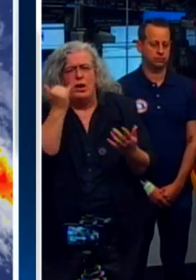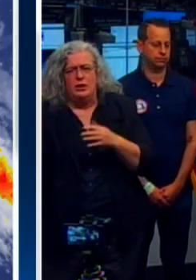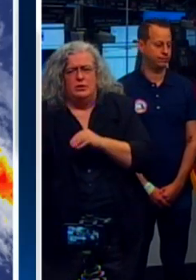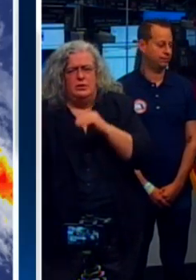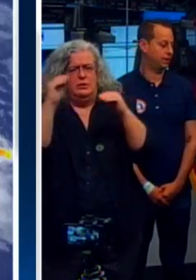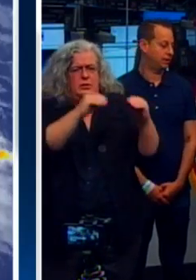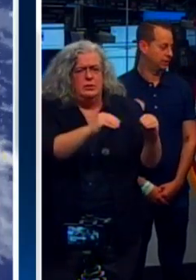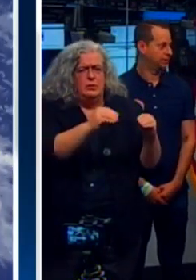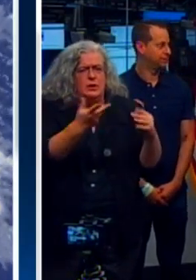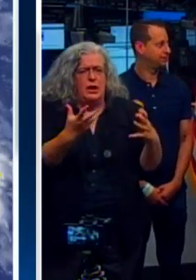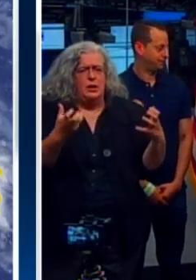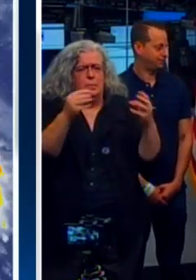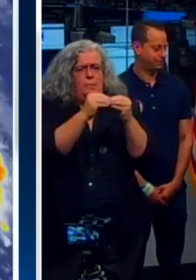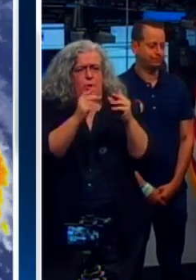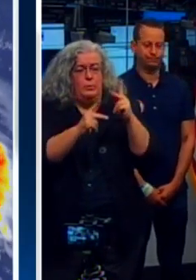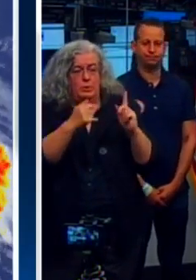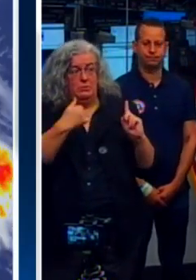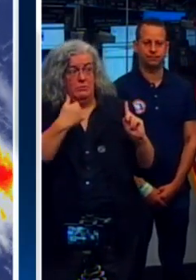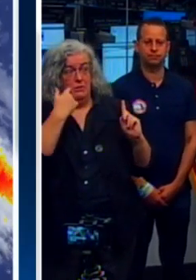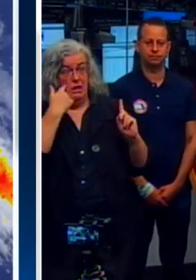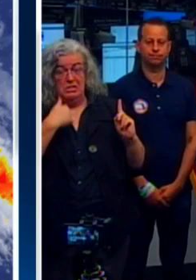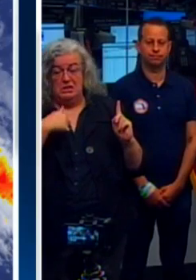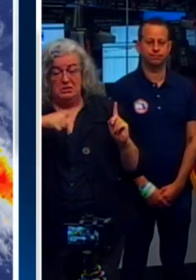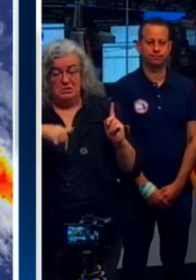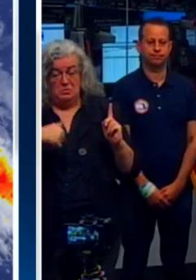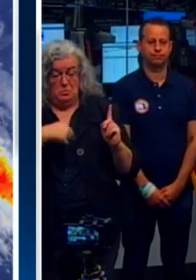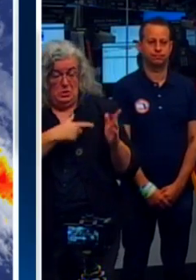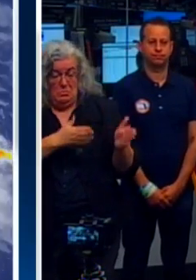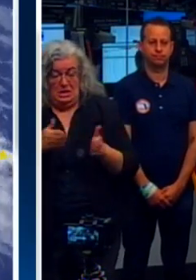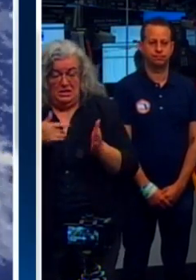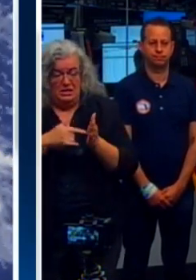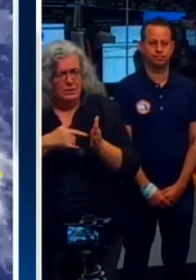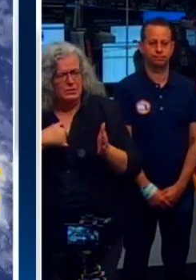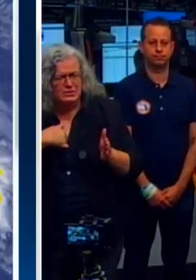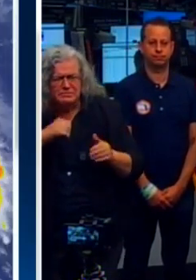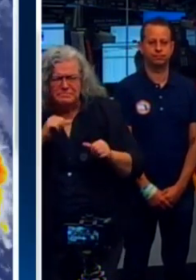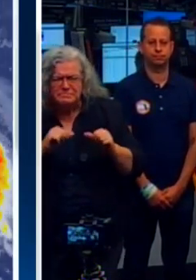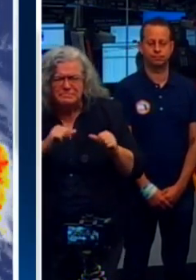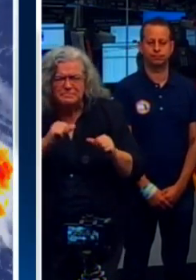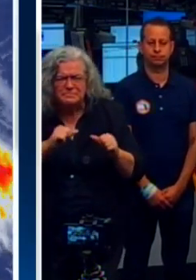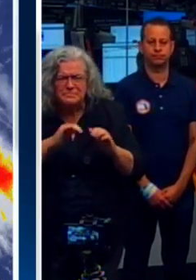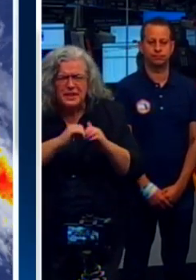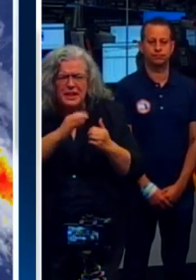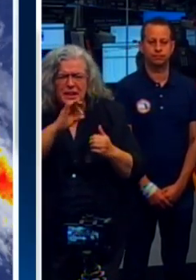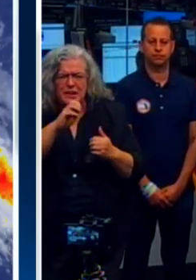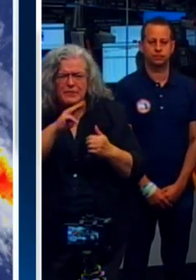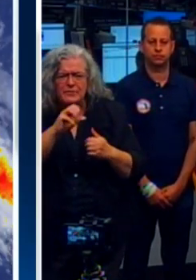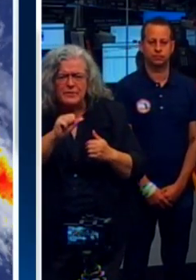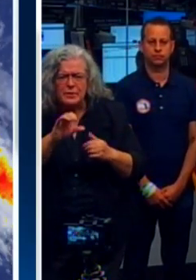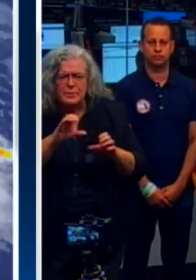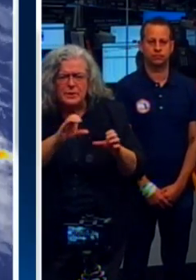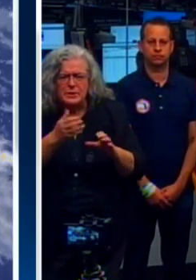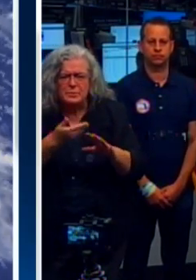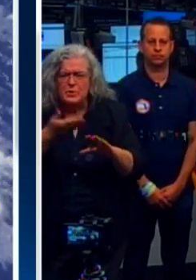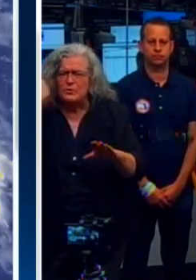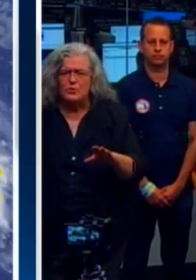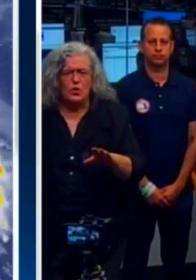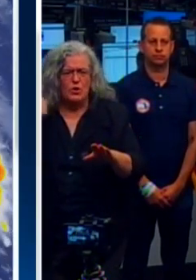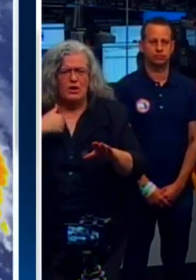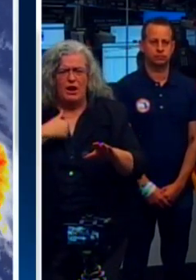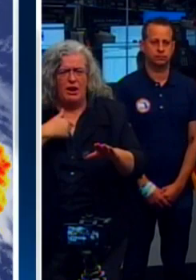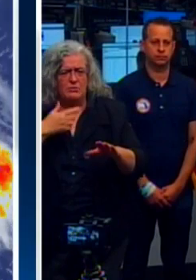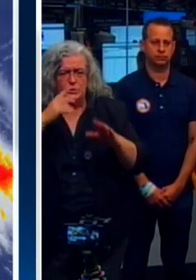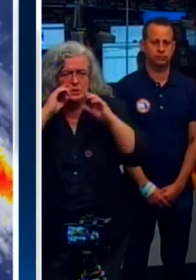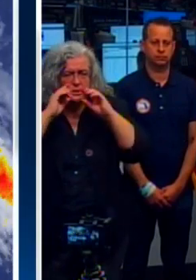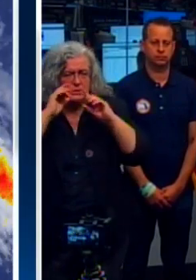I guess? I think this is just what we planned, right? Yeah. No, I mean, I'm not exactly familiar in terms of how FEMA did in terms of where they were before I was here, but,